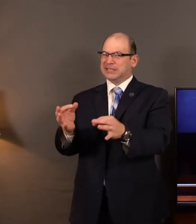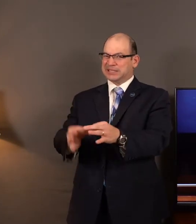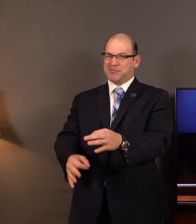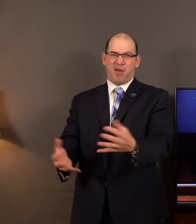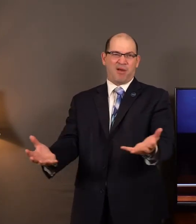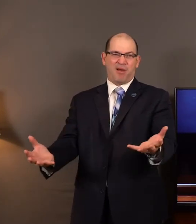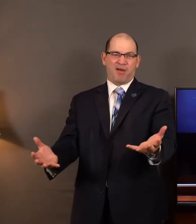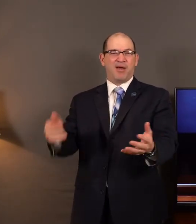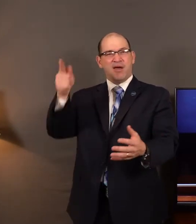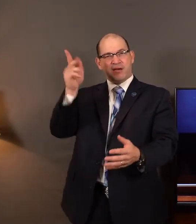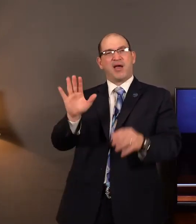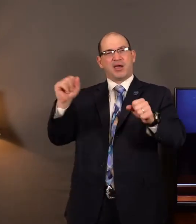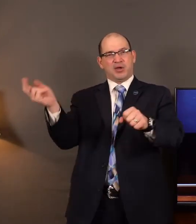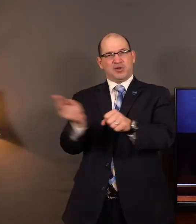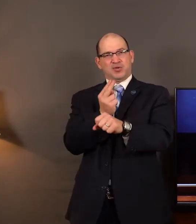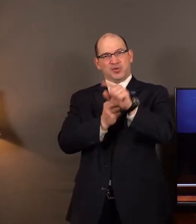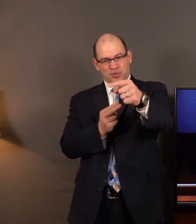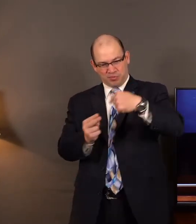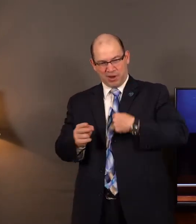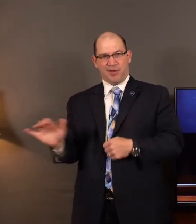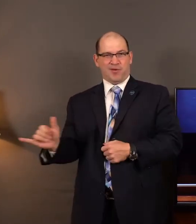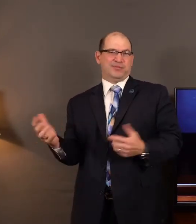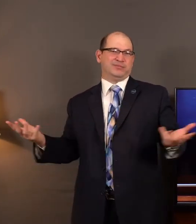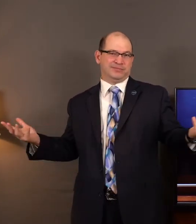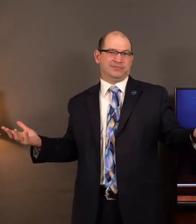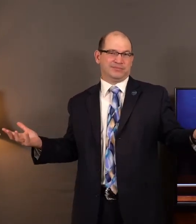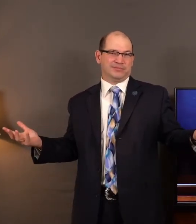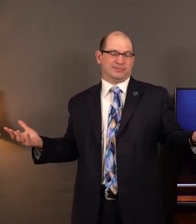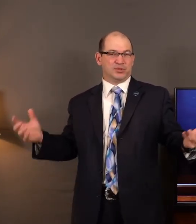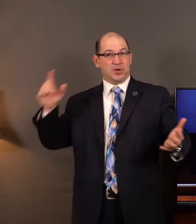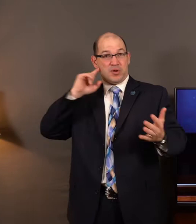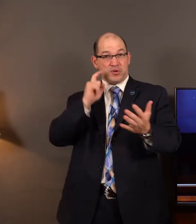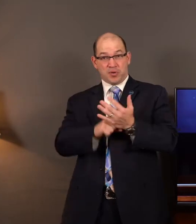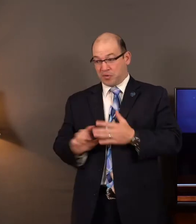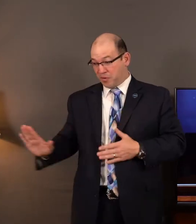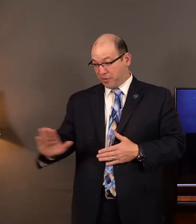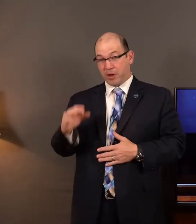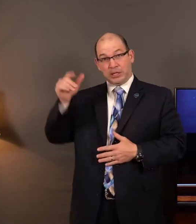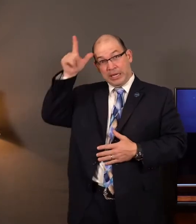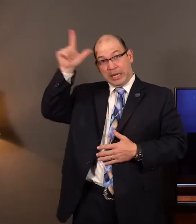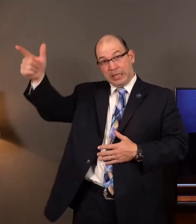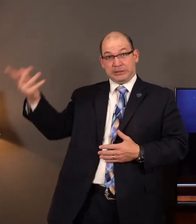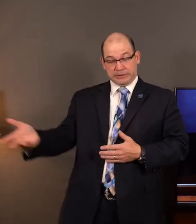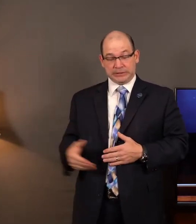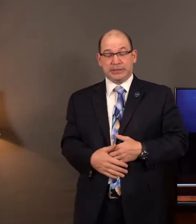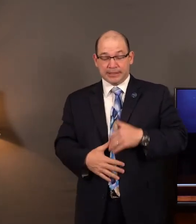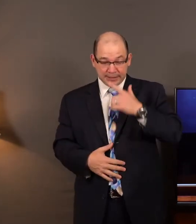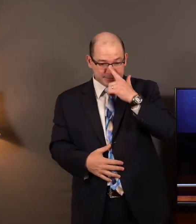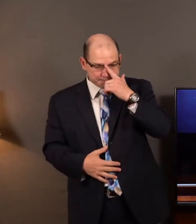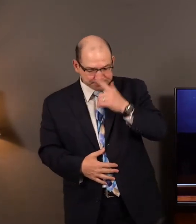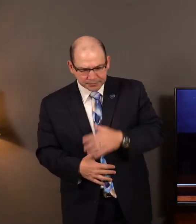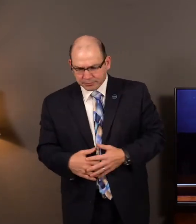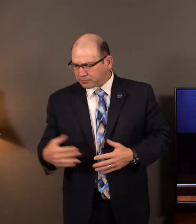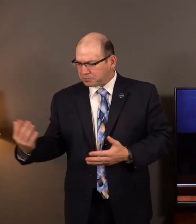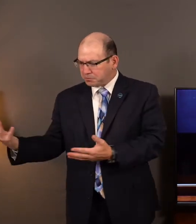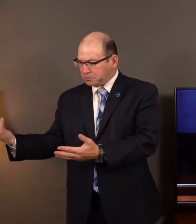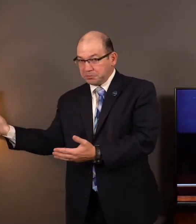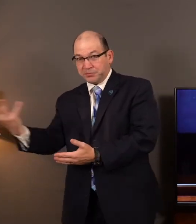use you or me. But I want us to see then their rationale. Continue in verse 3 of chapter 7. And they said one to another. Why